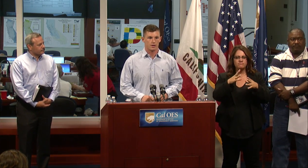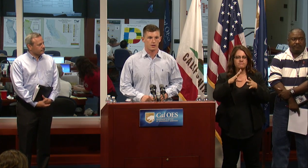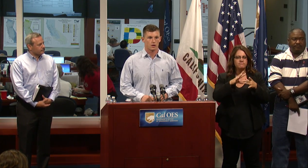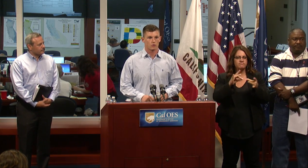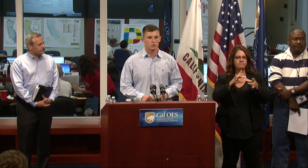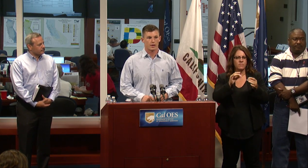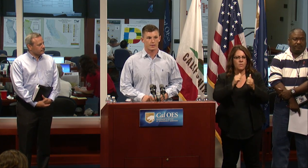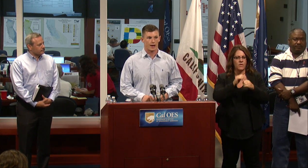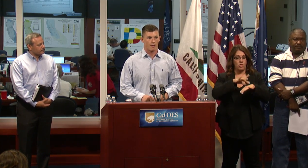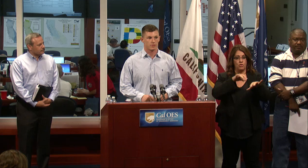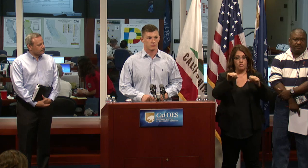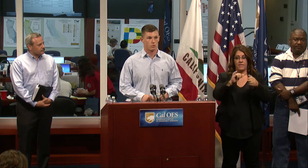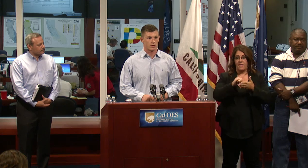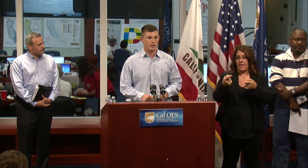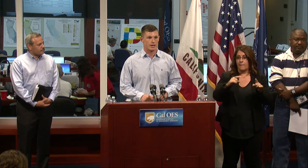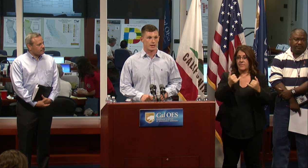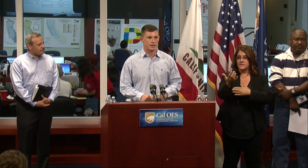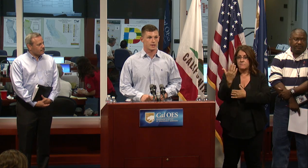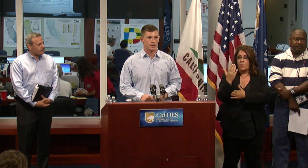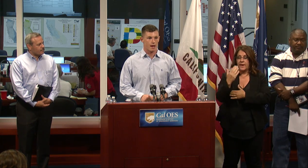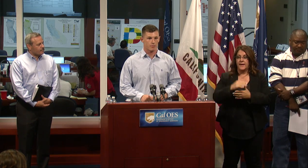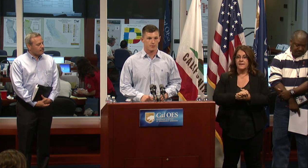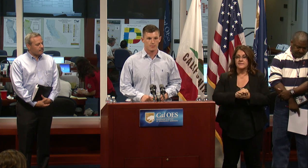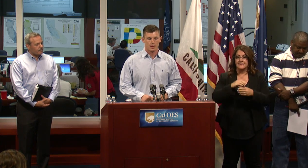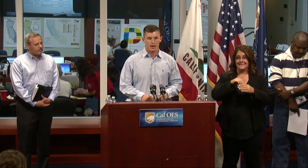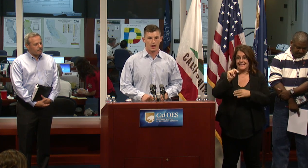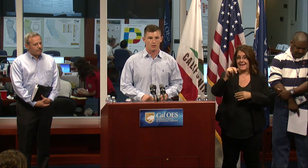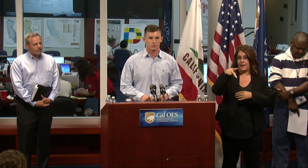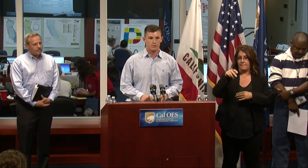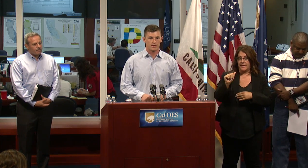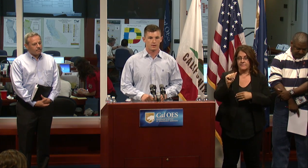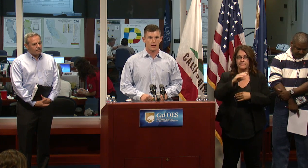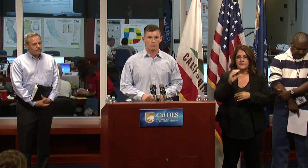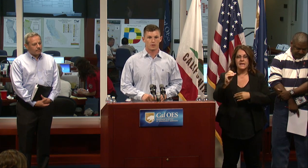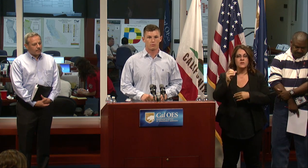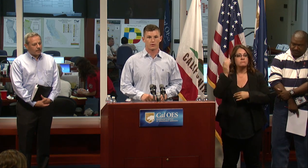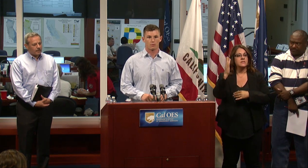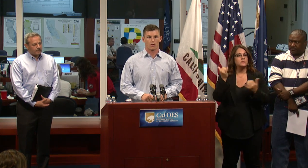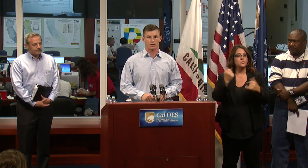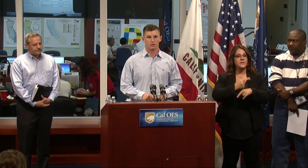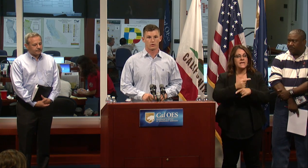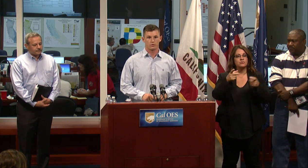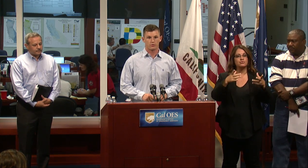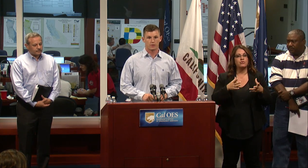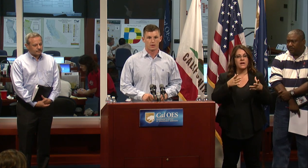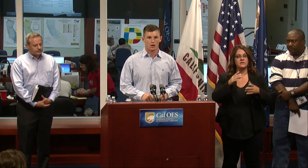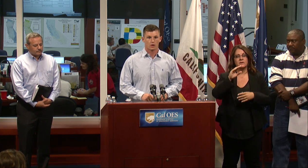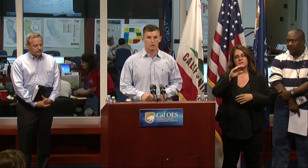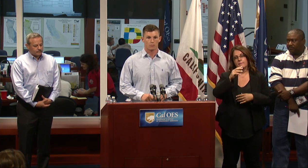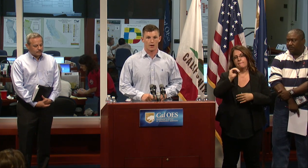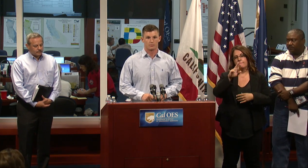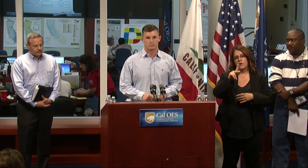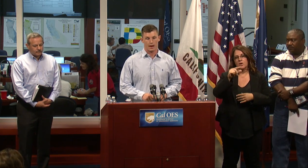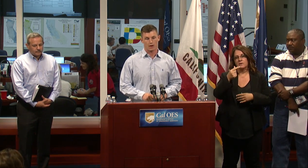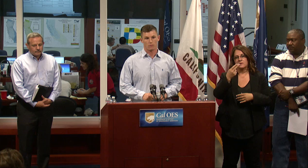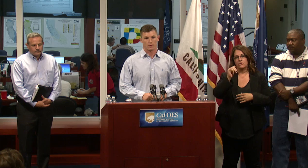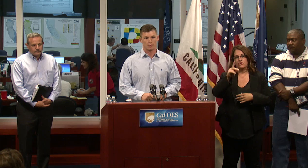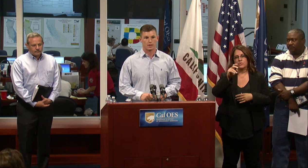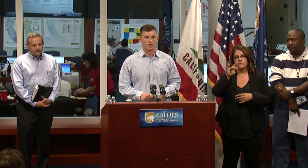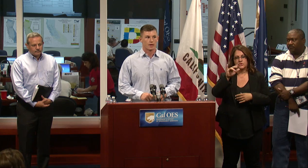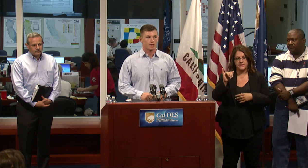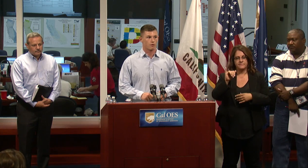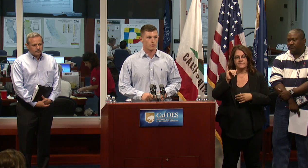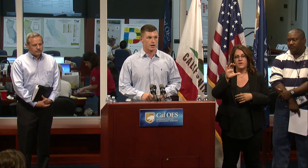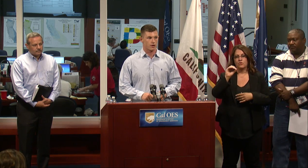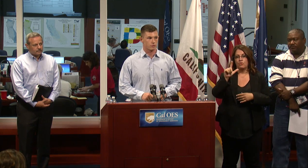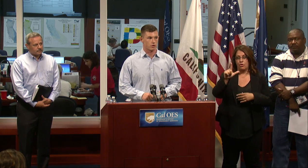the earthquake that happened this morning in Napa, and speaking today will be Director Mark Giller-Aduchi, Colonel Bob Spano from